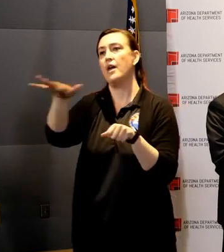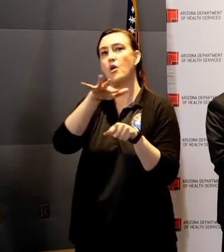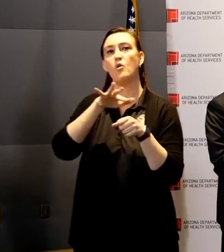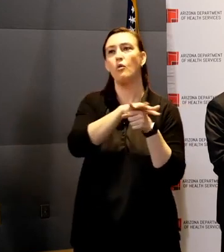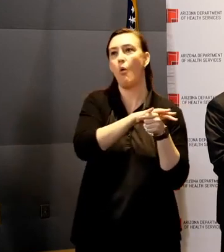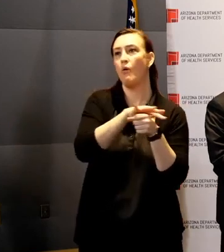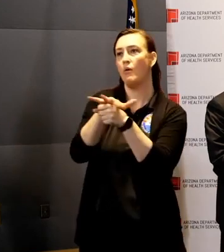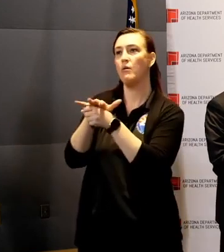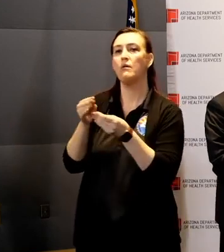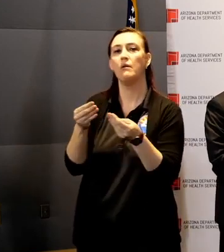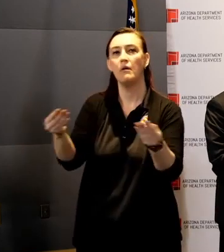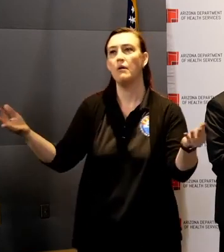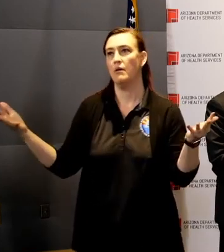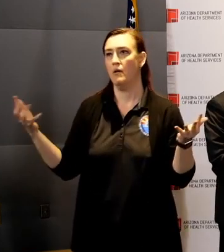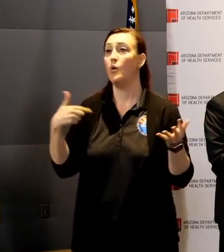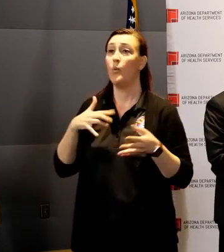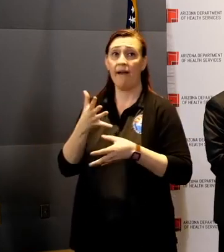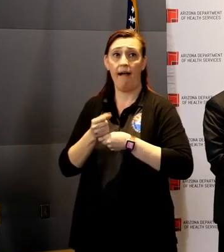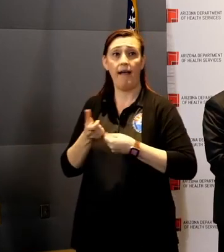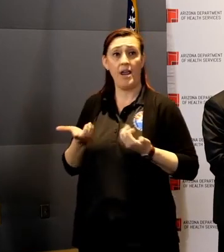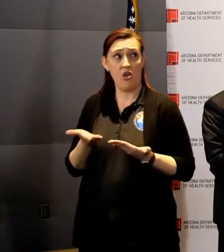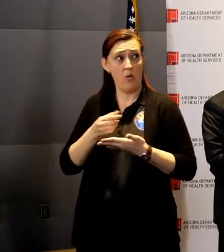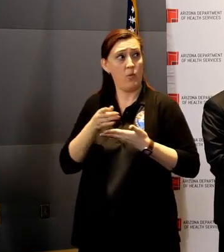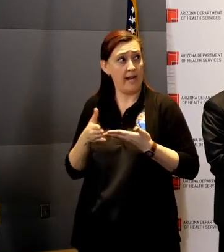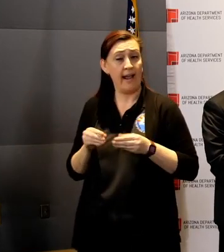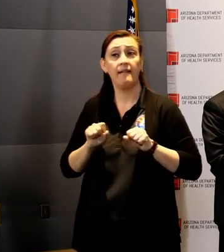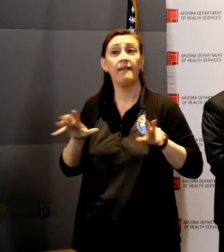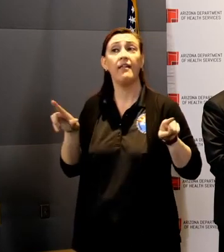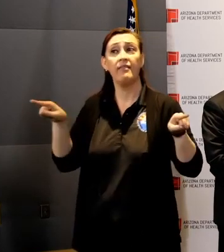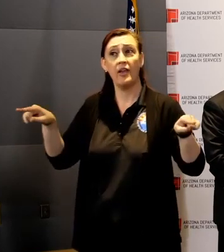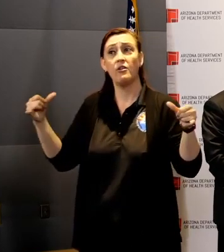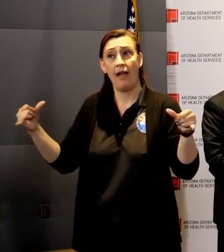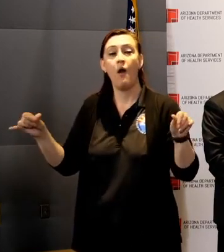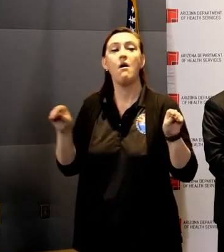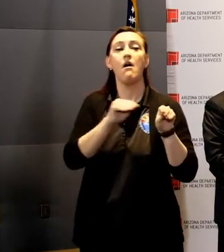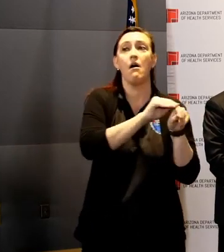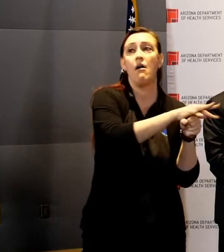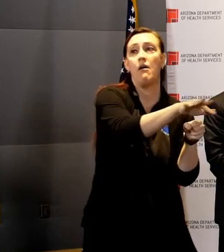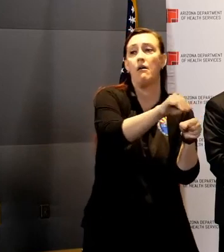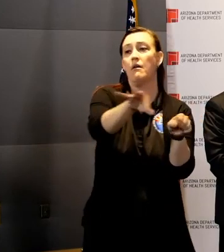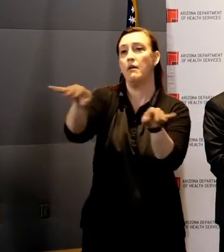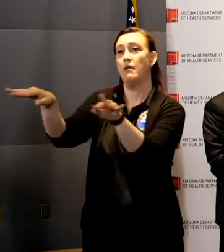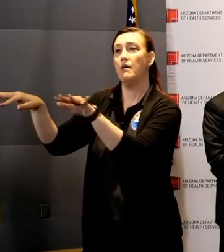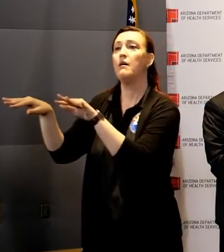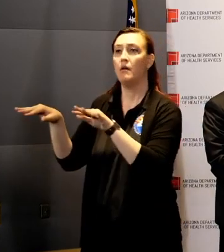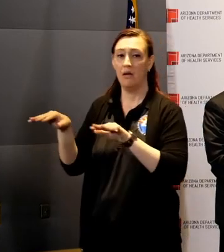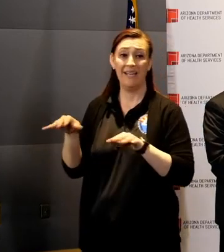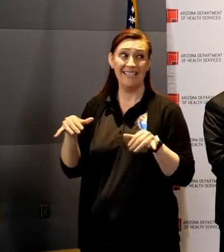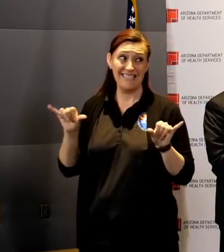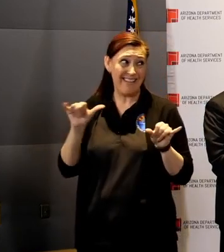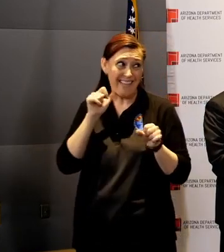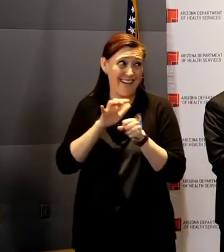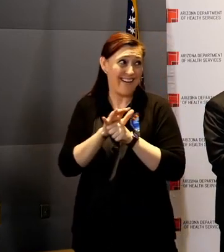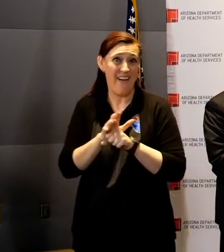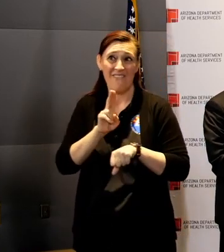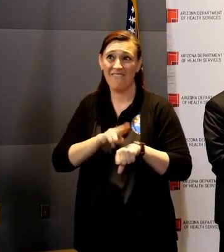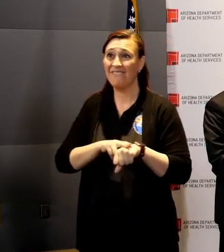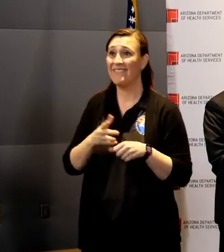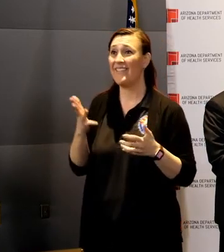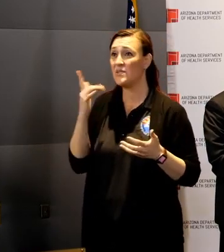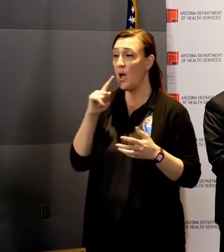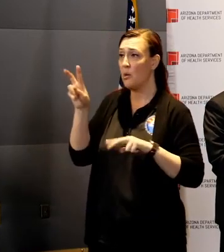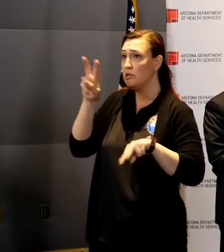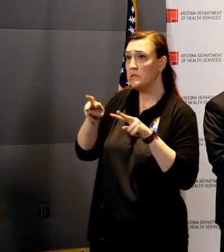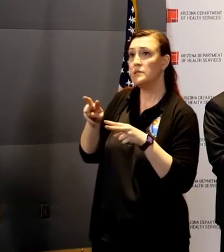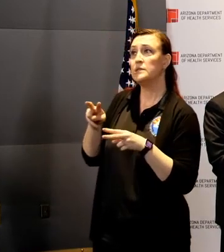the weekend to our county health departments and our communities. That still won't be enough. That's why we were looking and working with